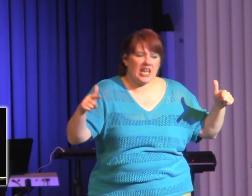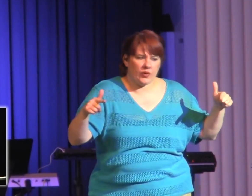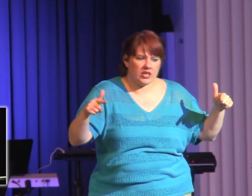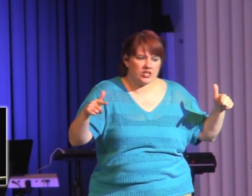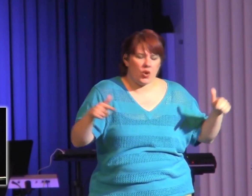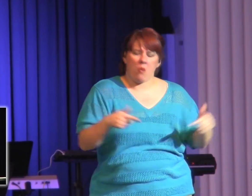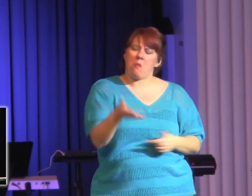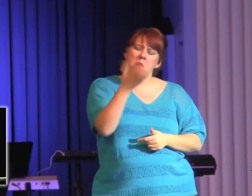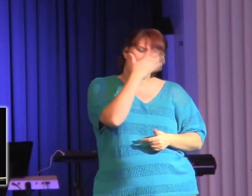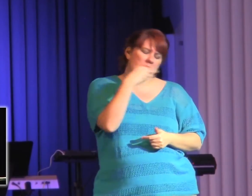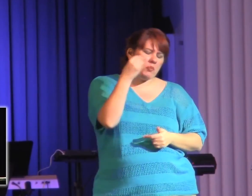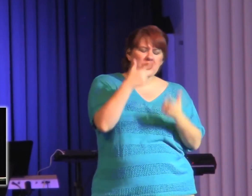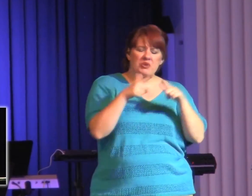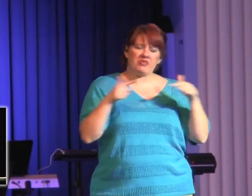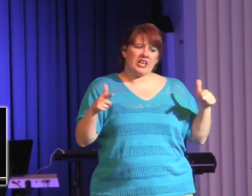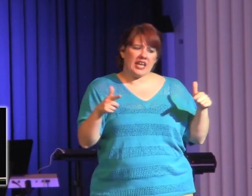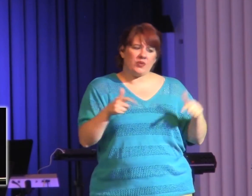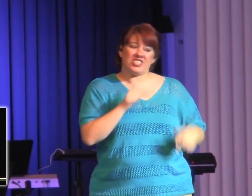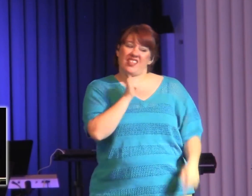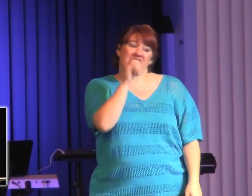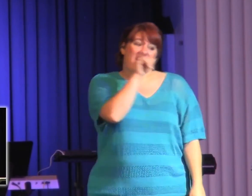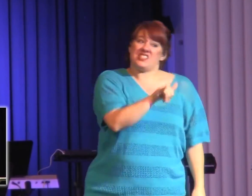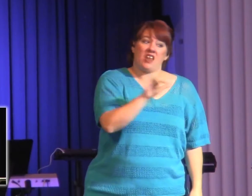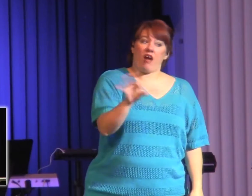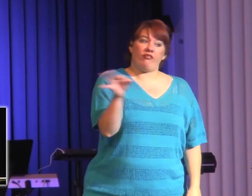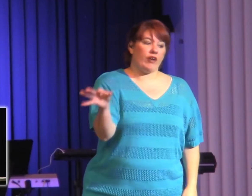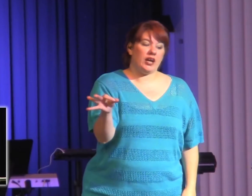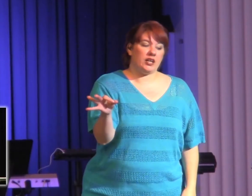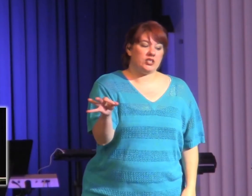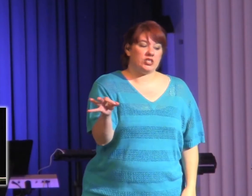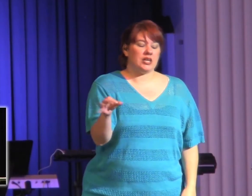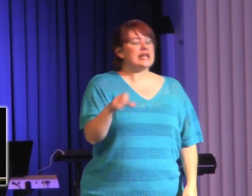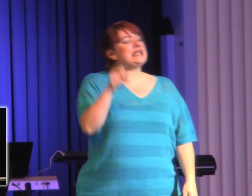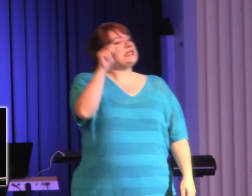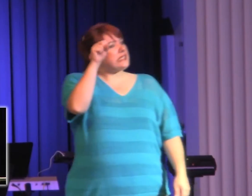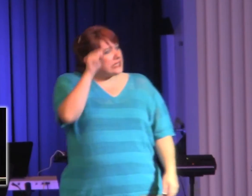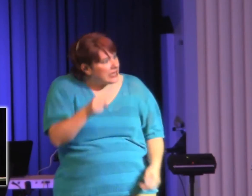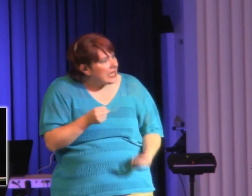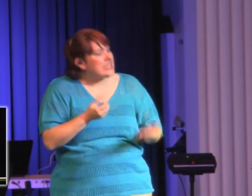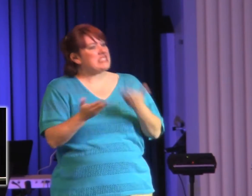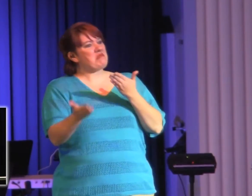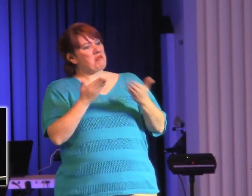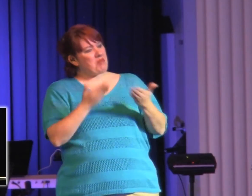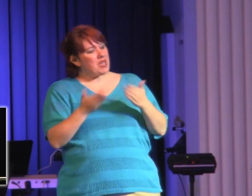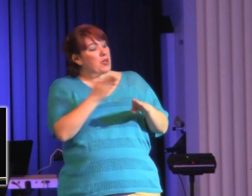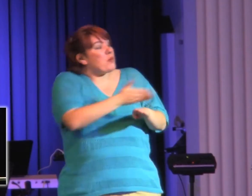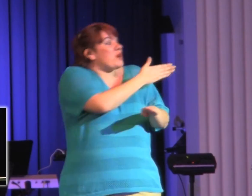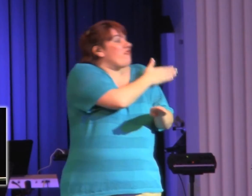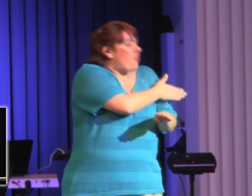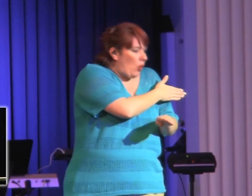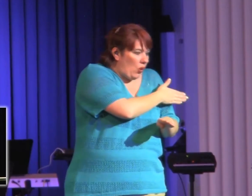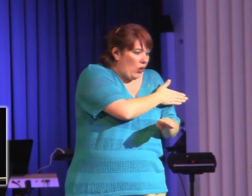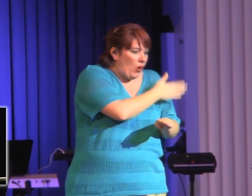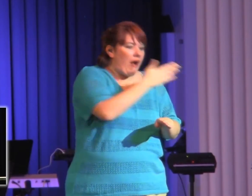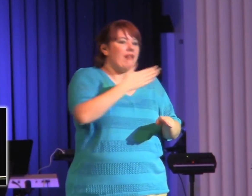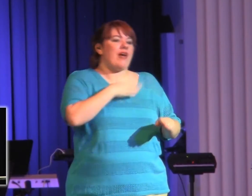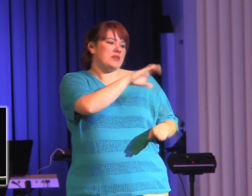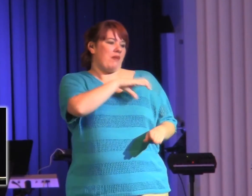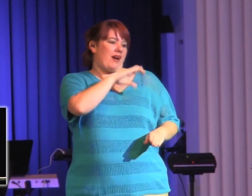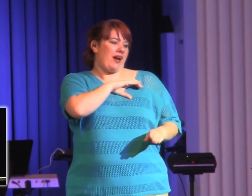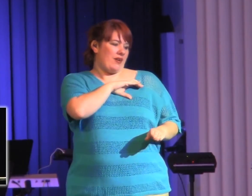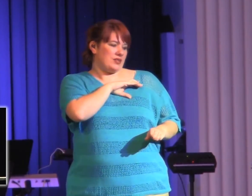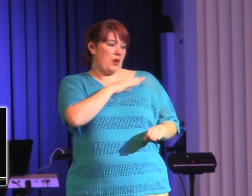The thing is, yes, that may be the way I am or was. But you see, that's the beauty.